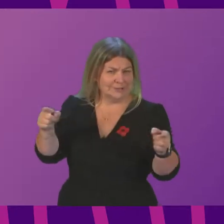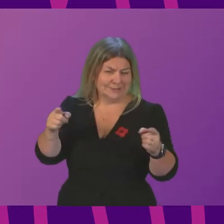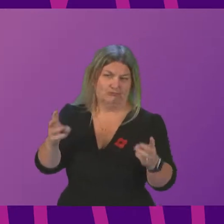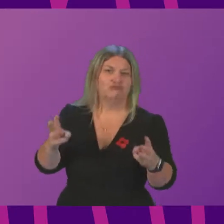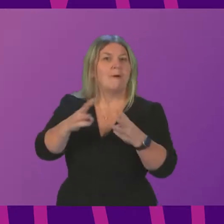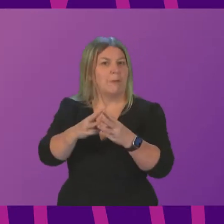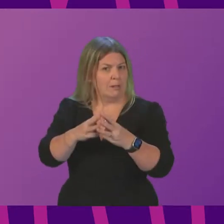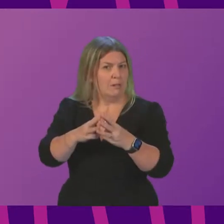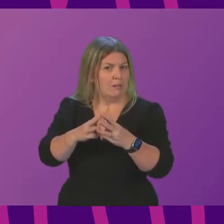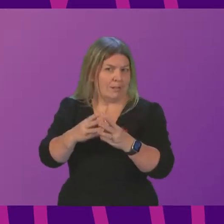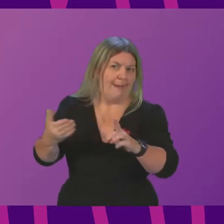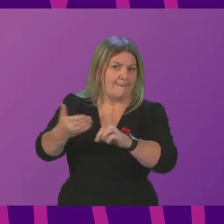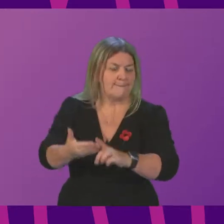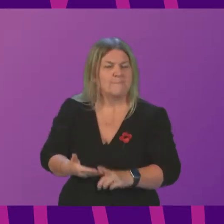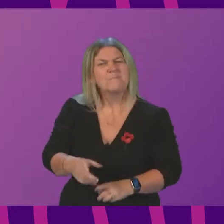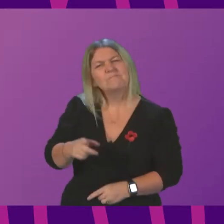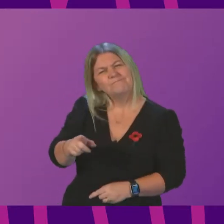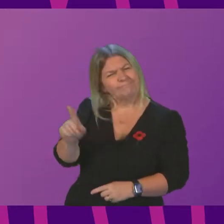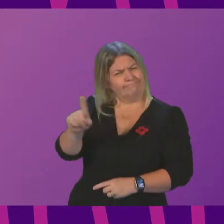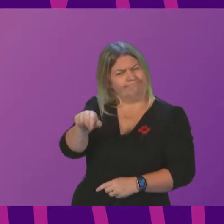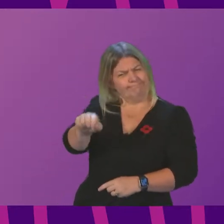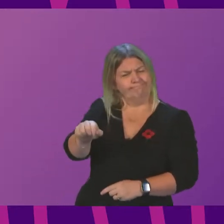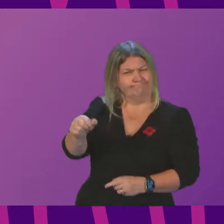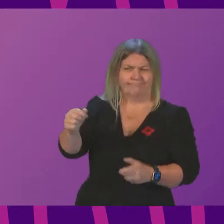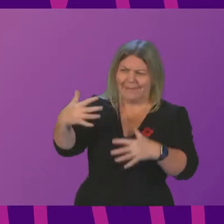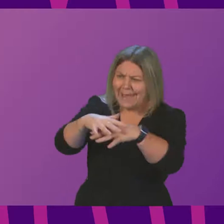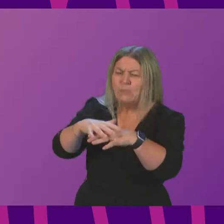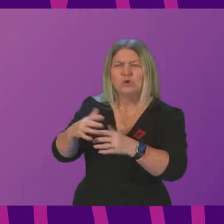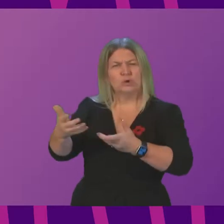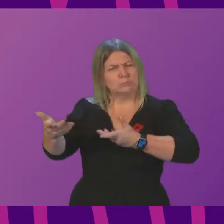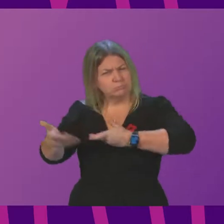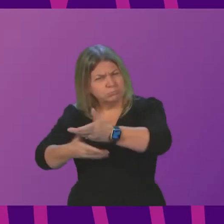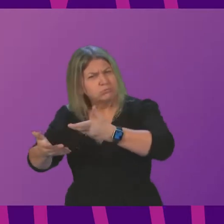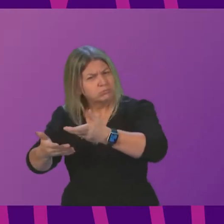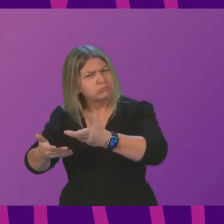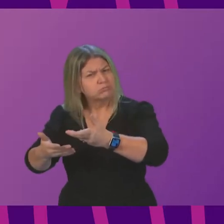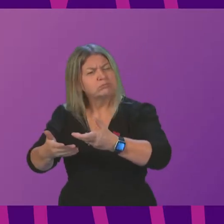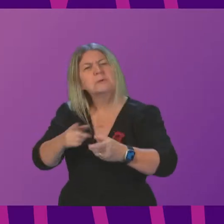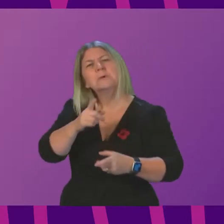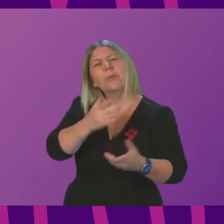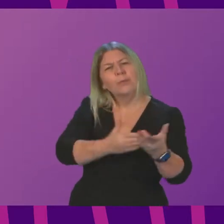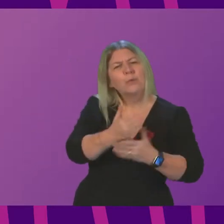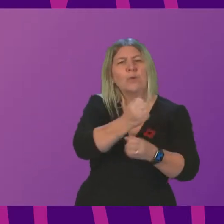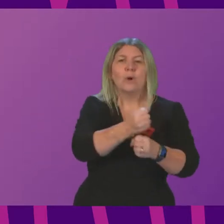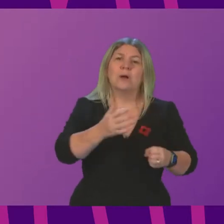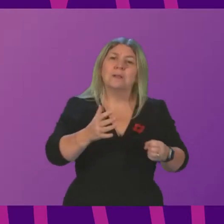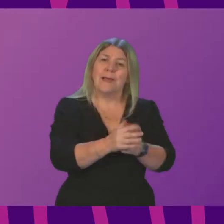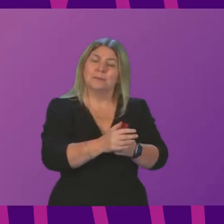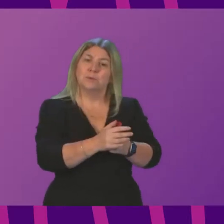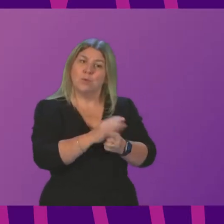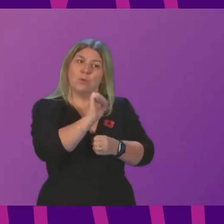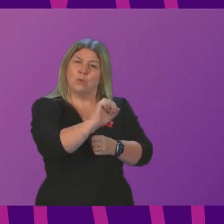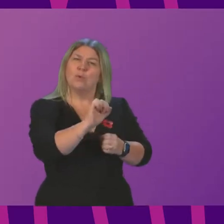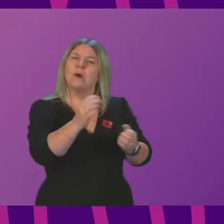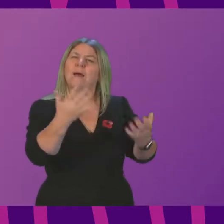to continue the discussions and networking established by the Glasgow Climate Dialogues, as we will discuss in our